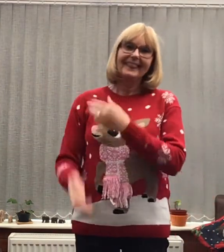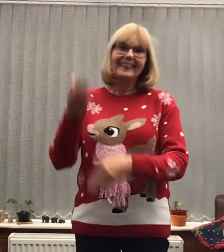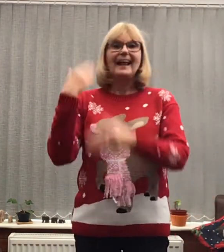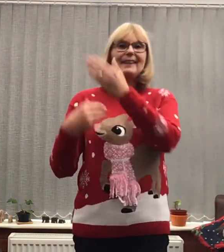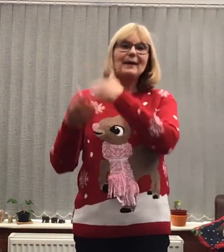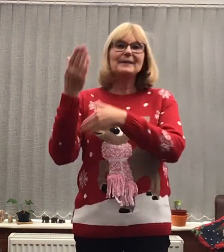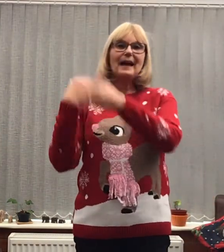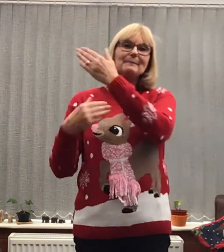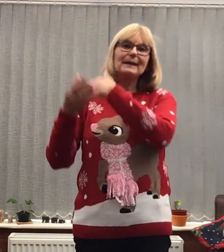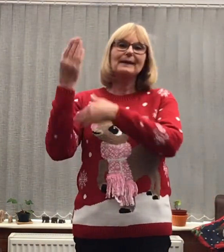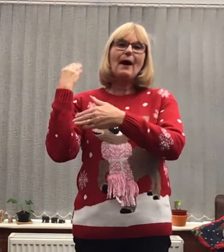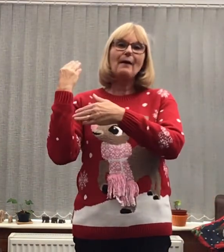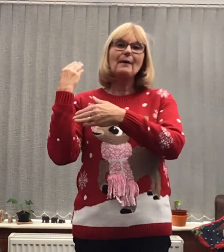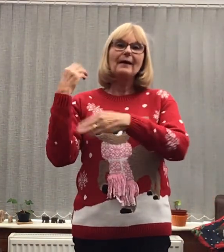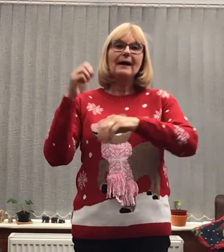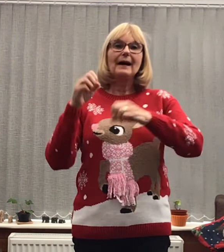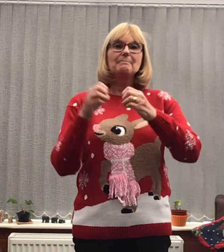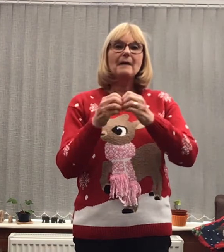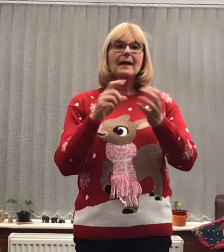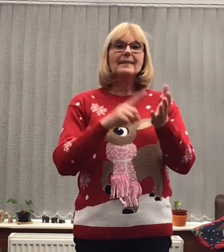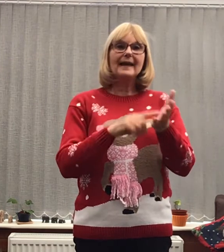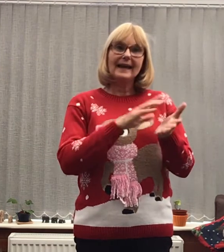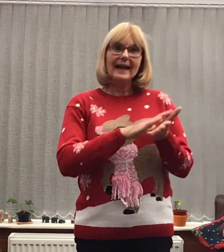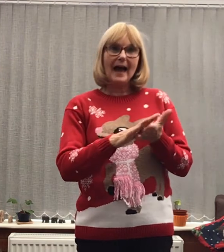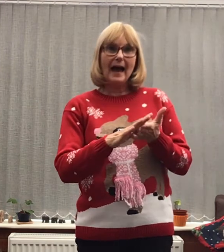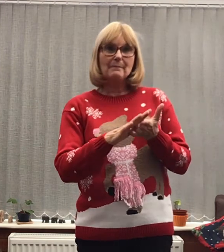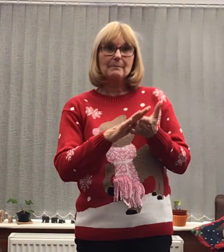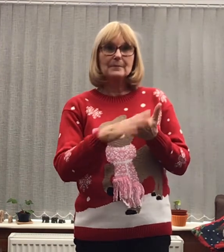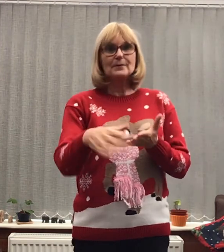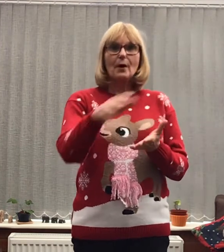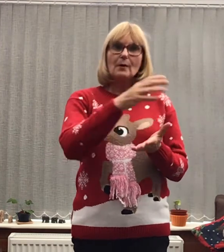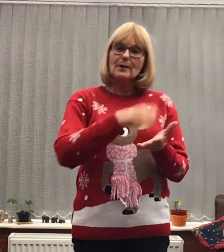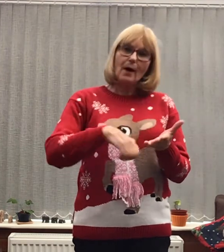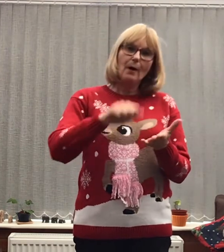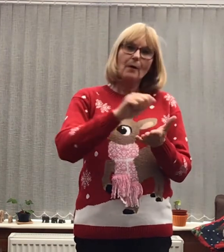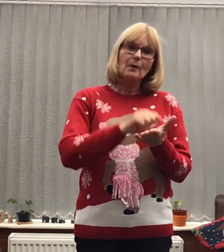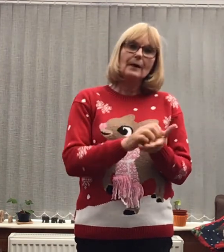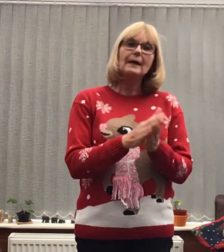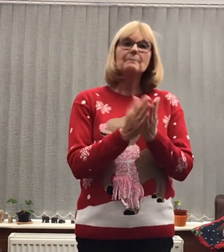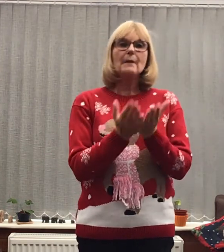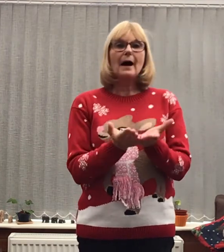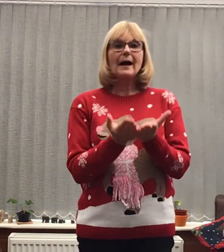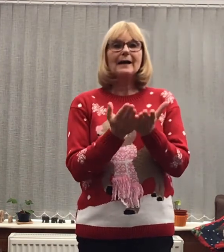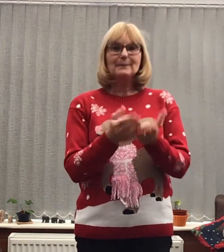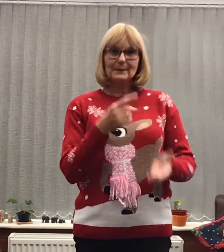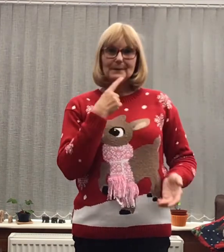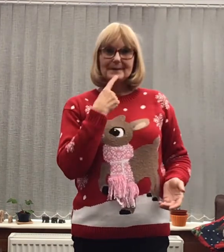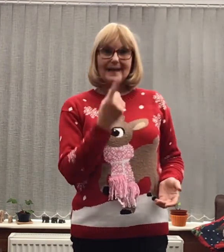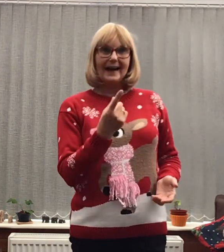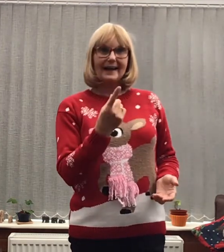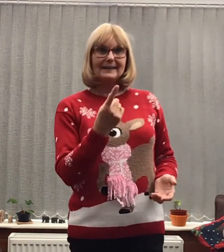Long time ago in Bethlehem, so the Holy Bible said.